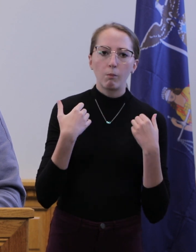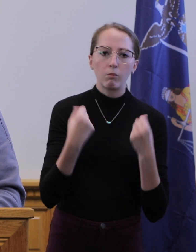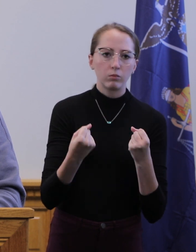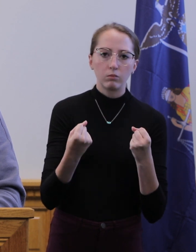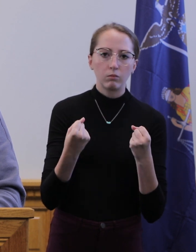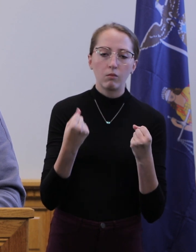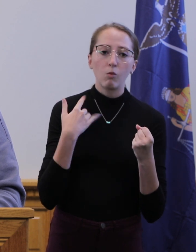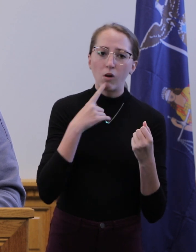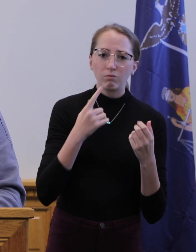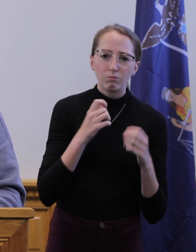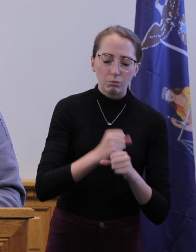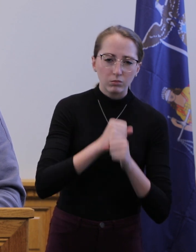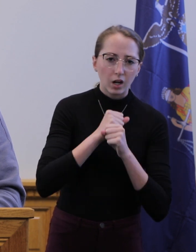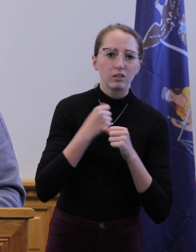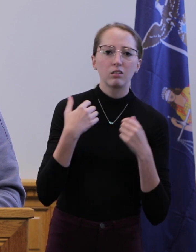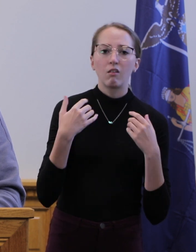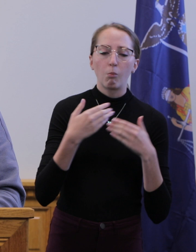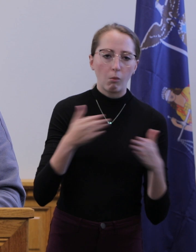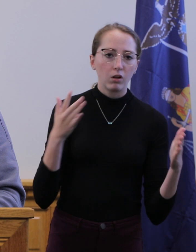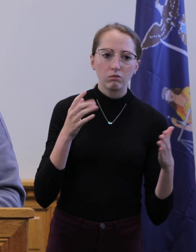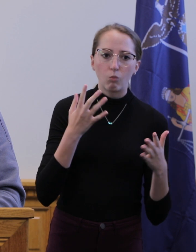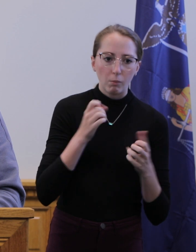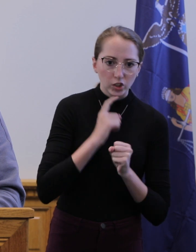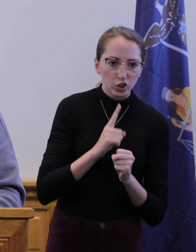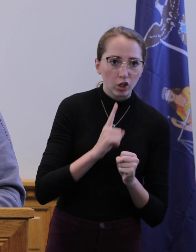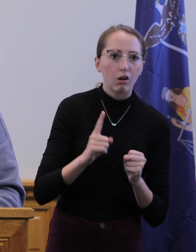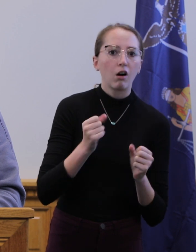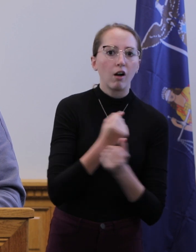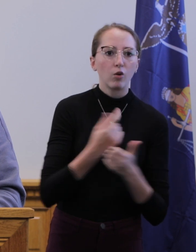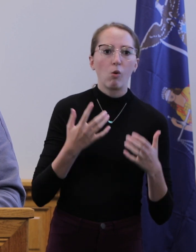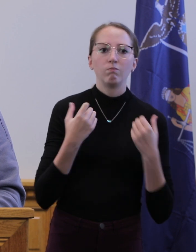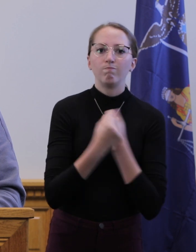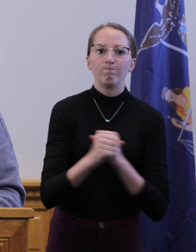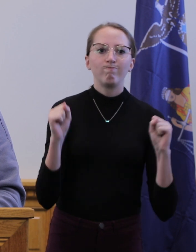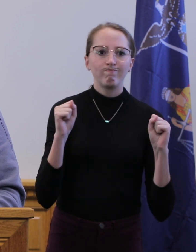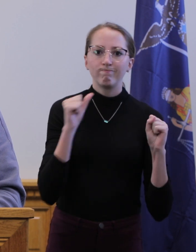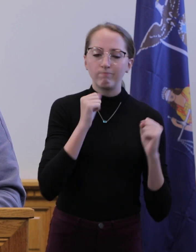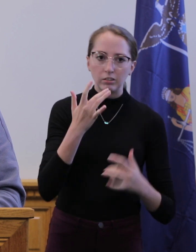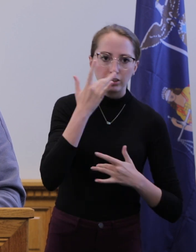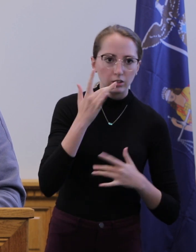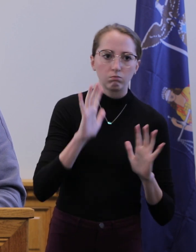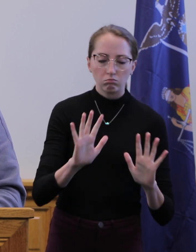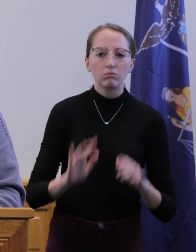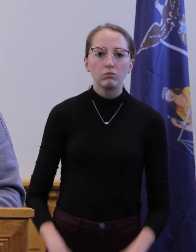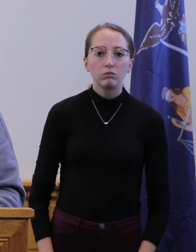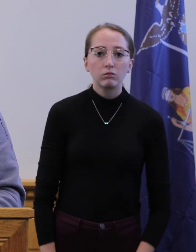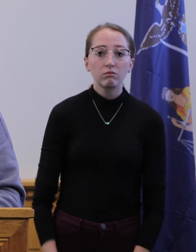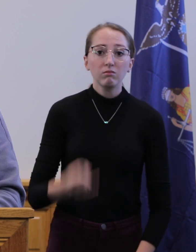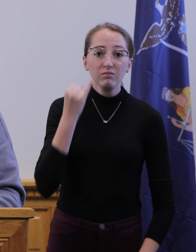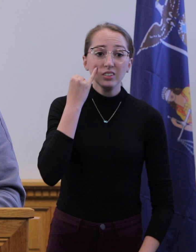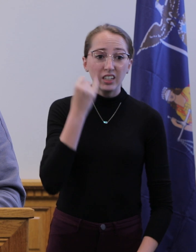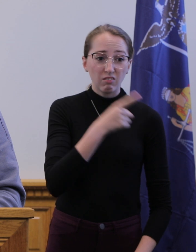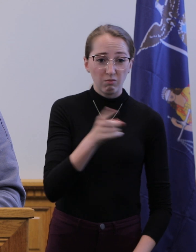As we've stated before, if a person who tests positive for COVID had public exposure when they were contagious and the health